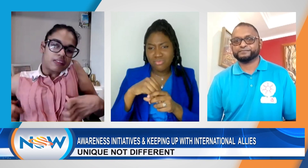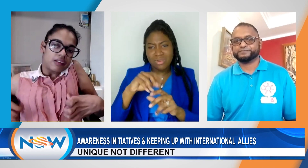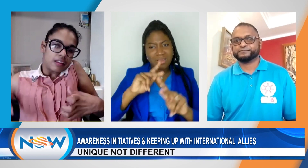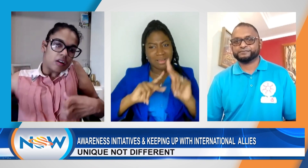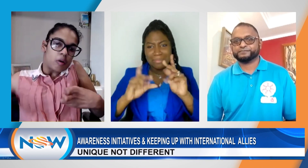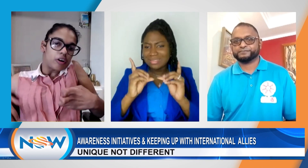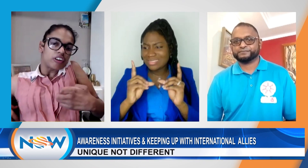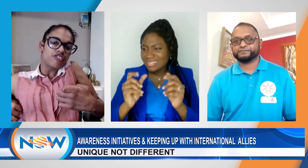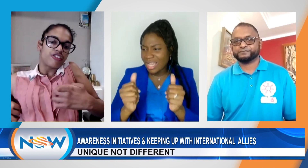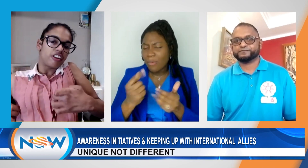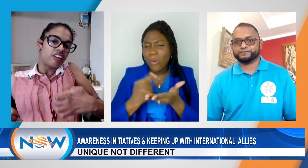in our country?